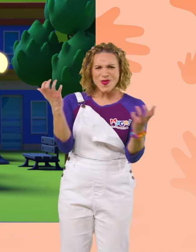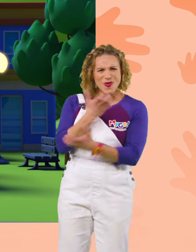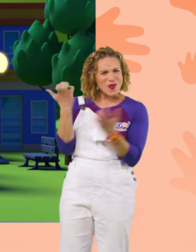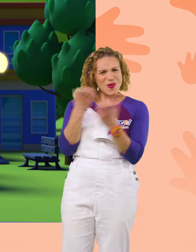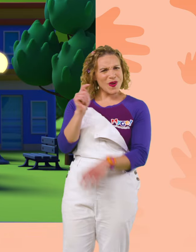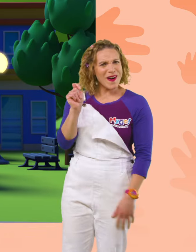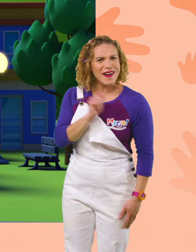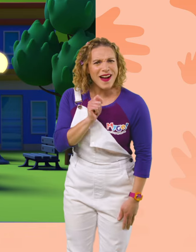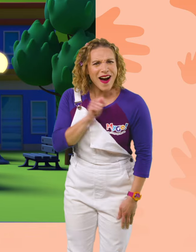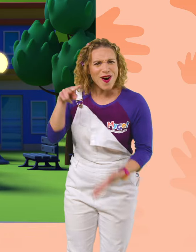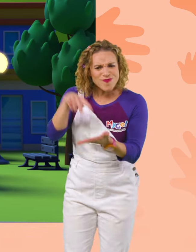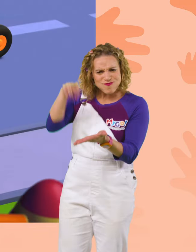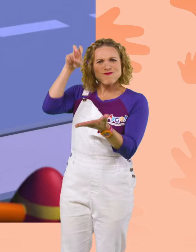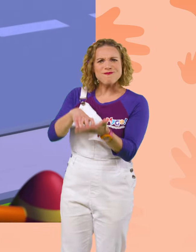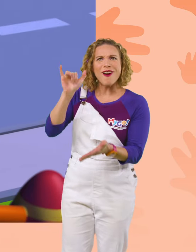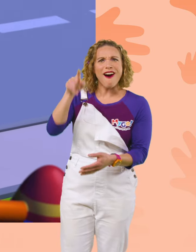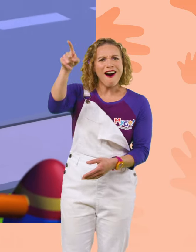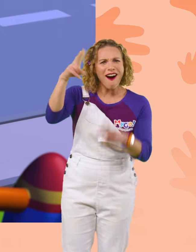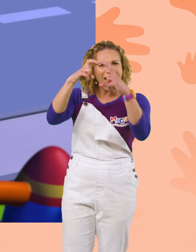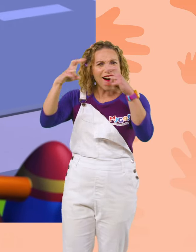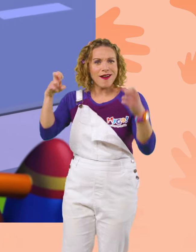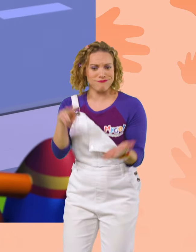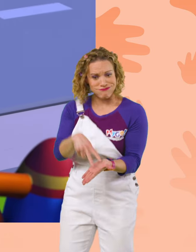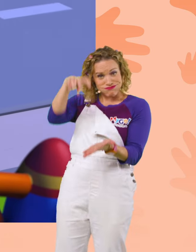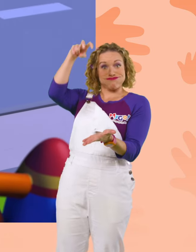Whoa, Tabs! That bouncy castle is out of this world!